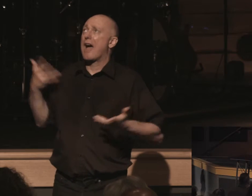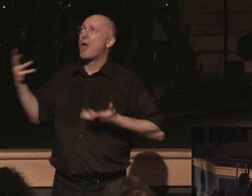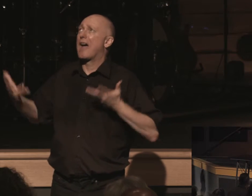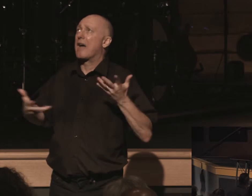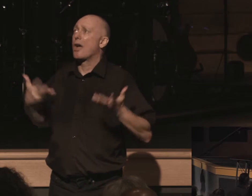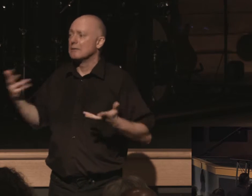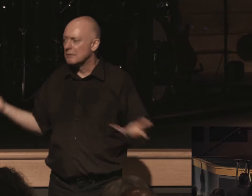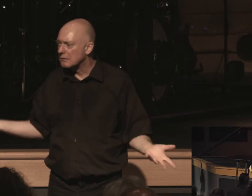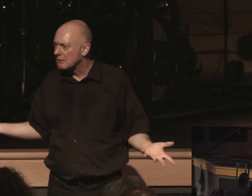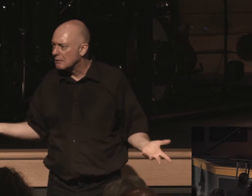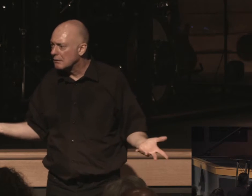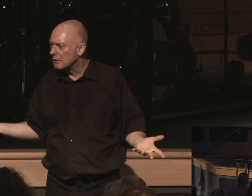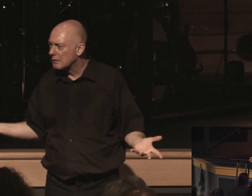why god's just going to be like